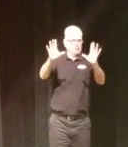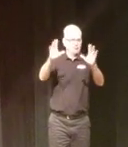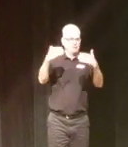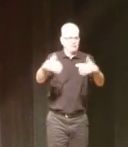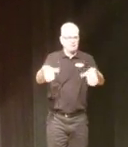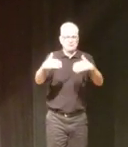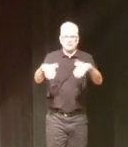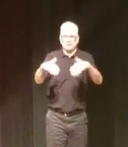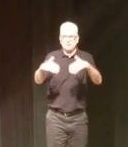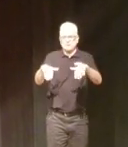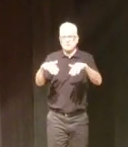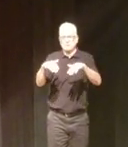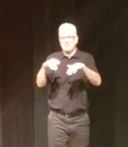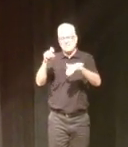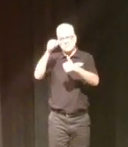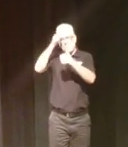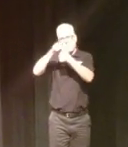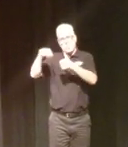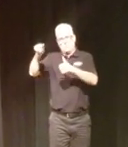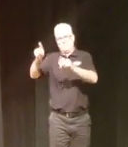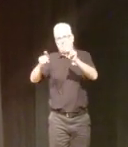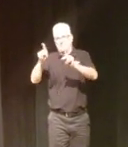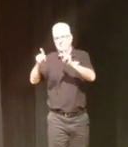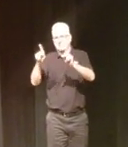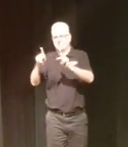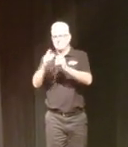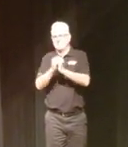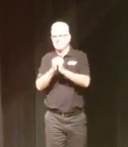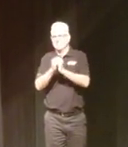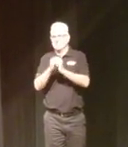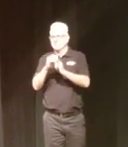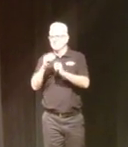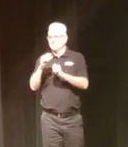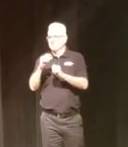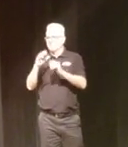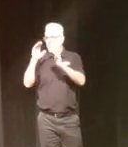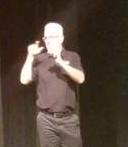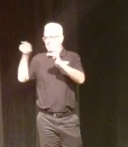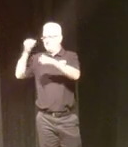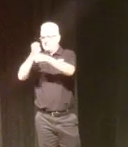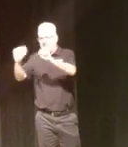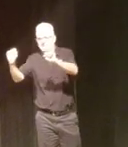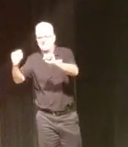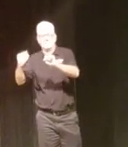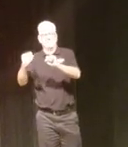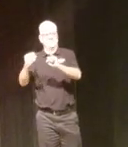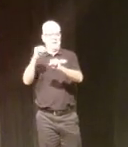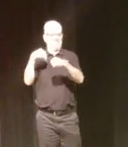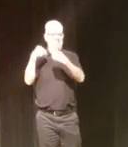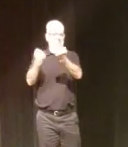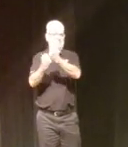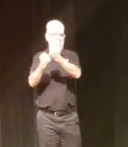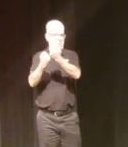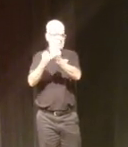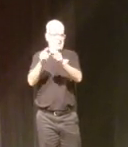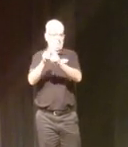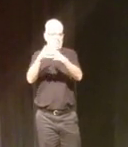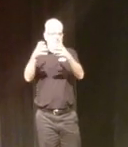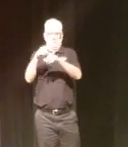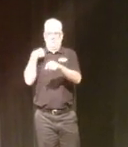it's really been horrible for them we need to remember those people hopefully they're safe and give them support